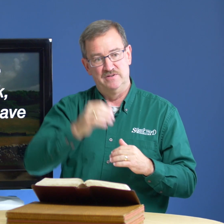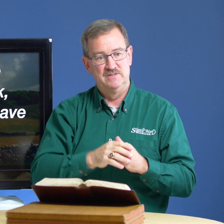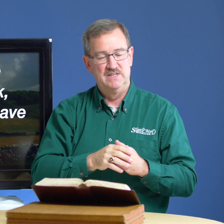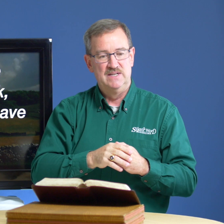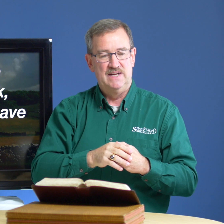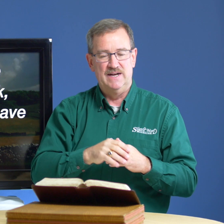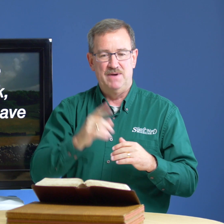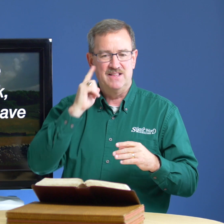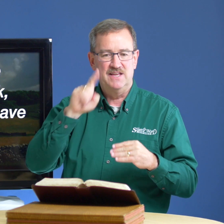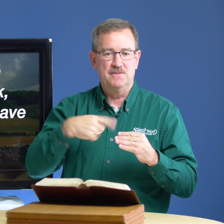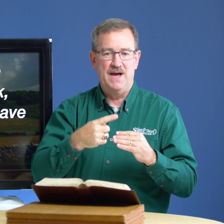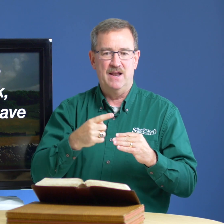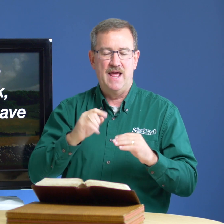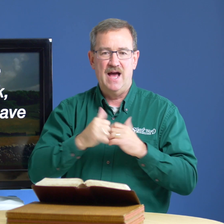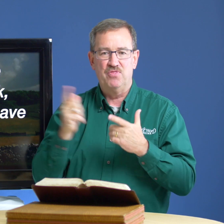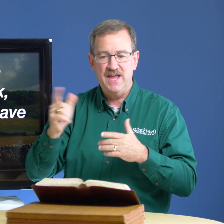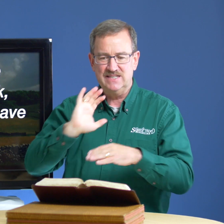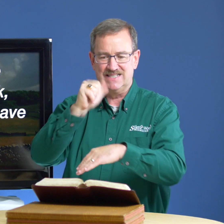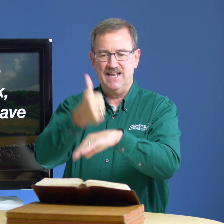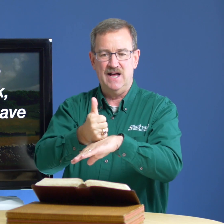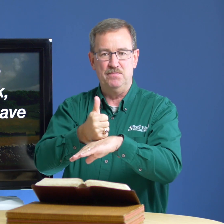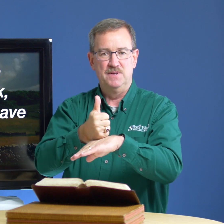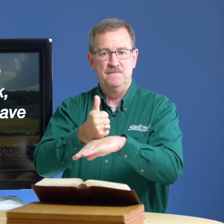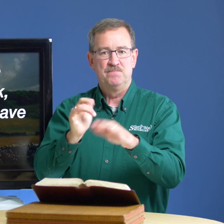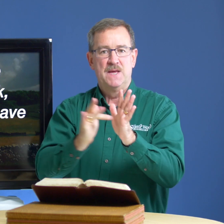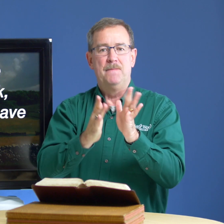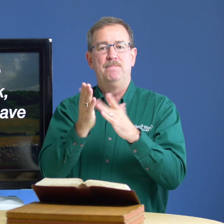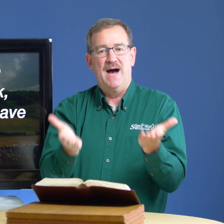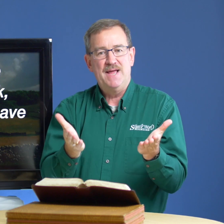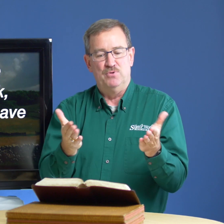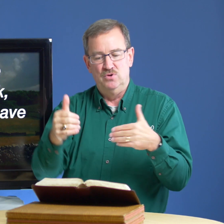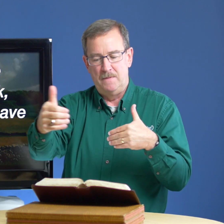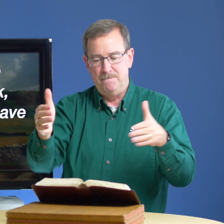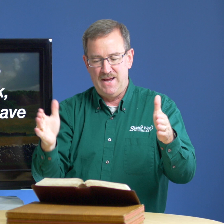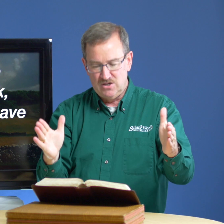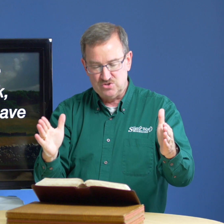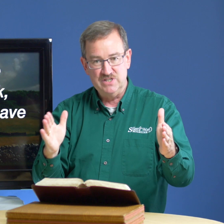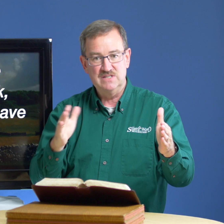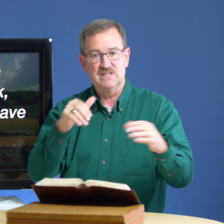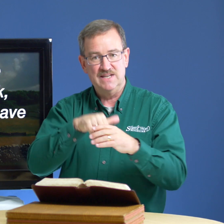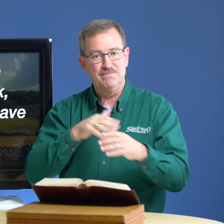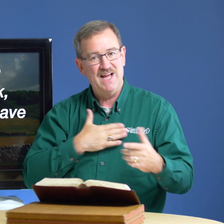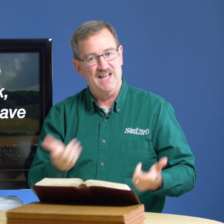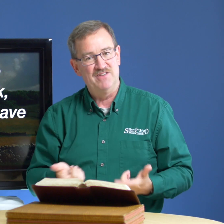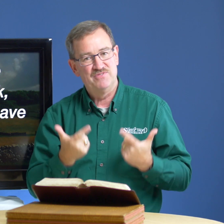um i think about how they set up bible boundaries in my life